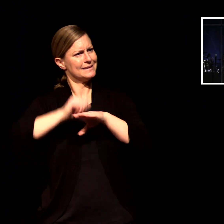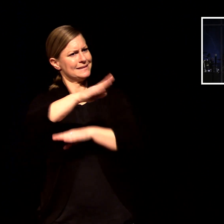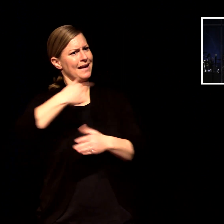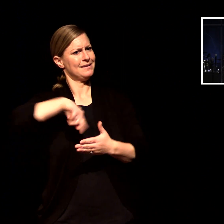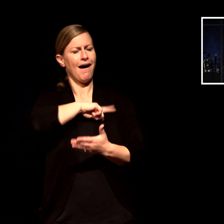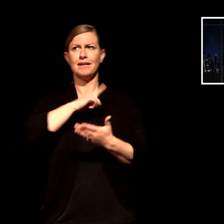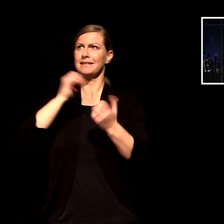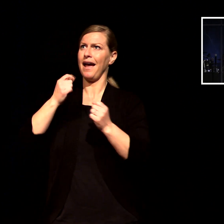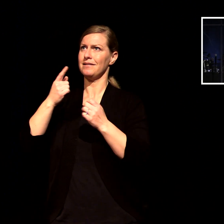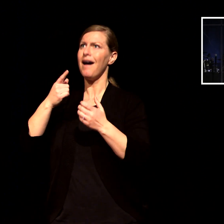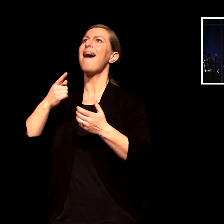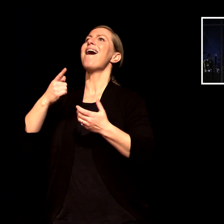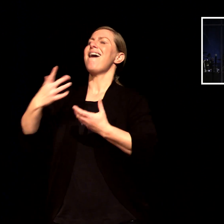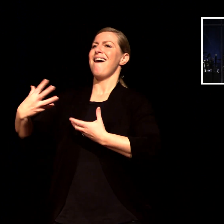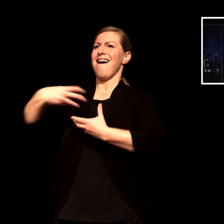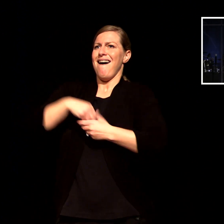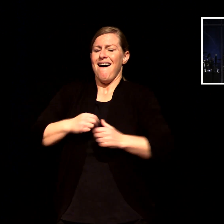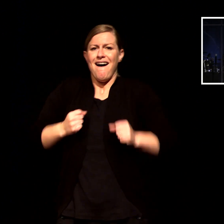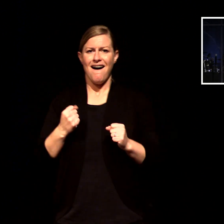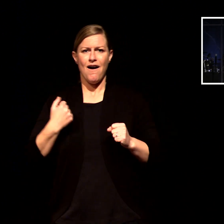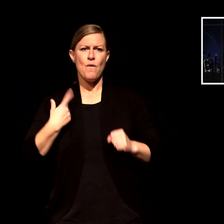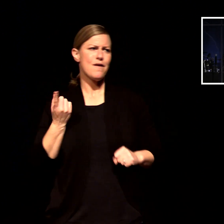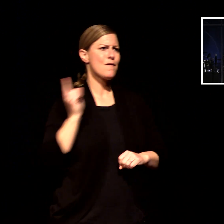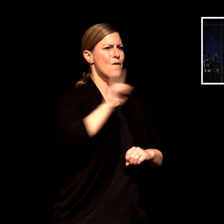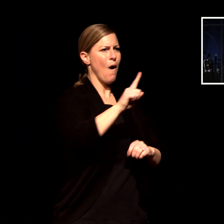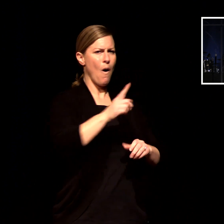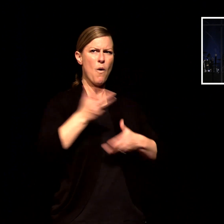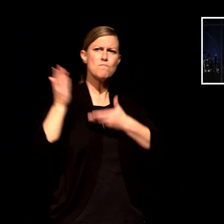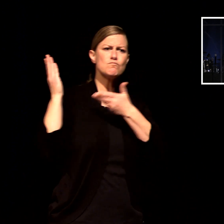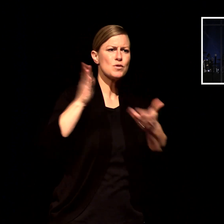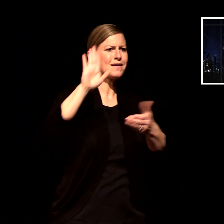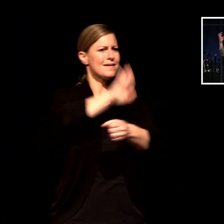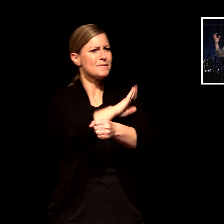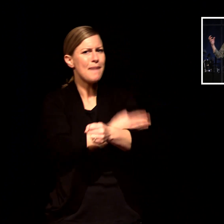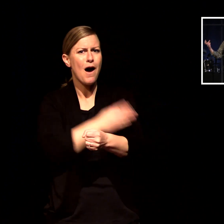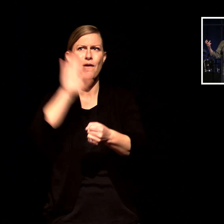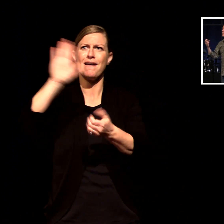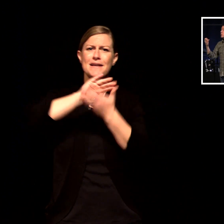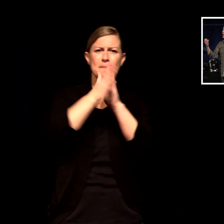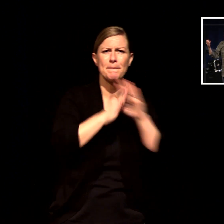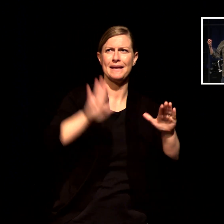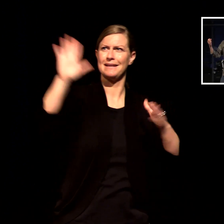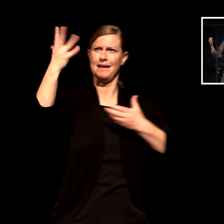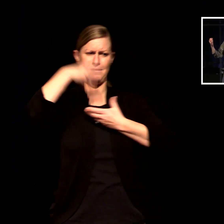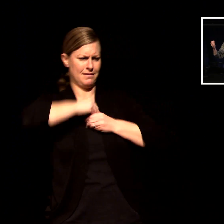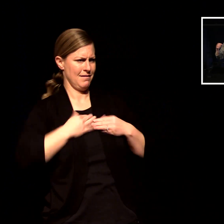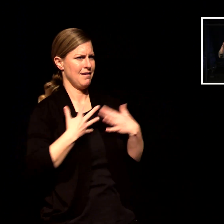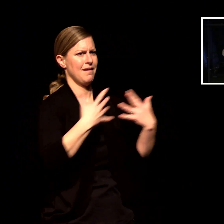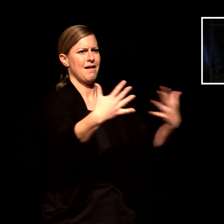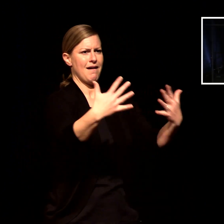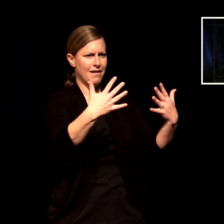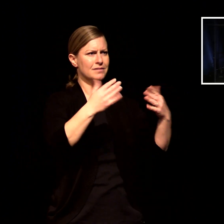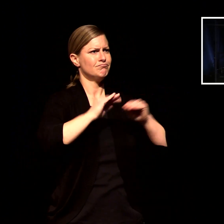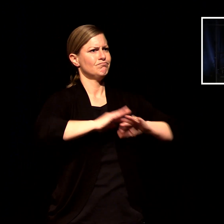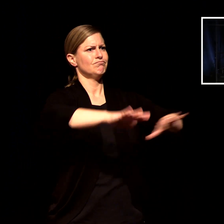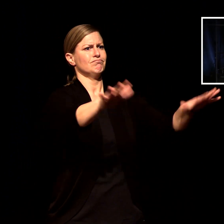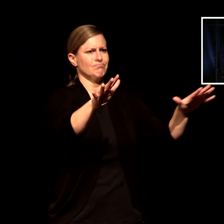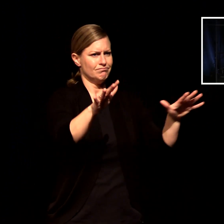and he wants to send us out to the world to people and he wants to transform the way that we see them you see the pharisees saw people as